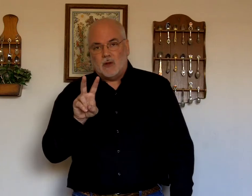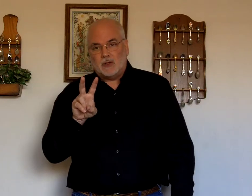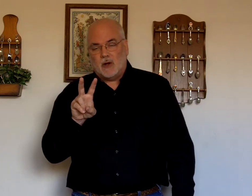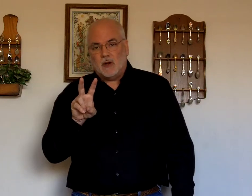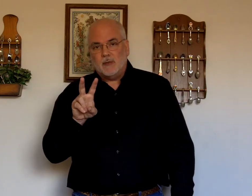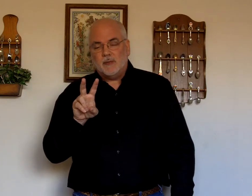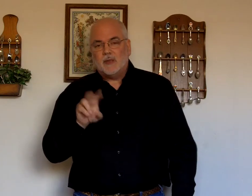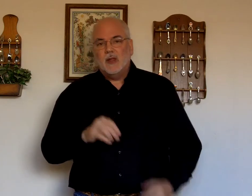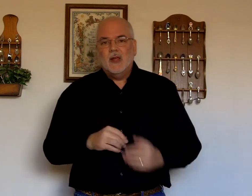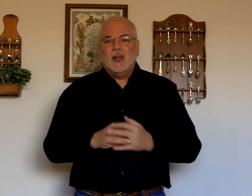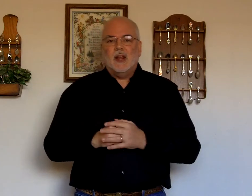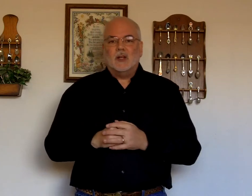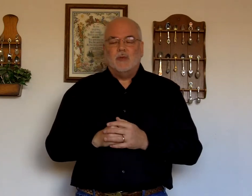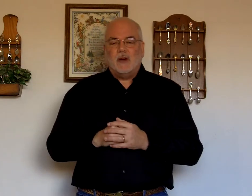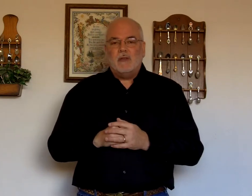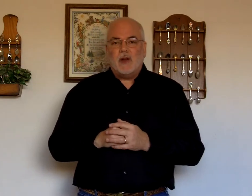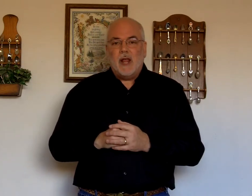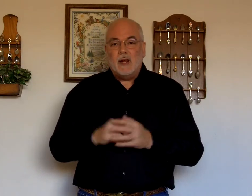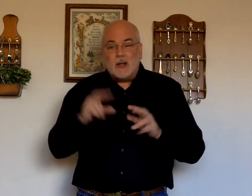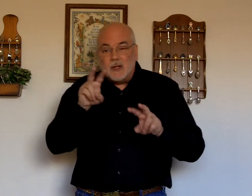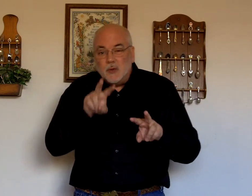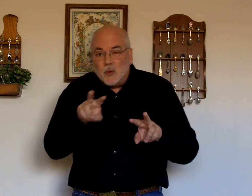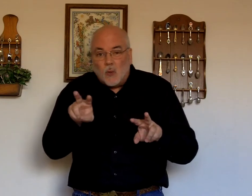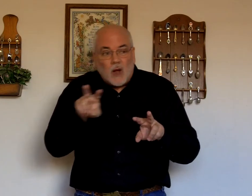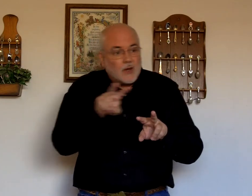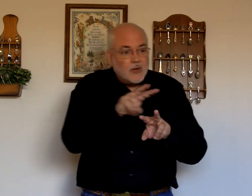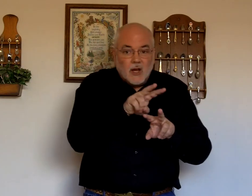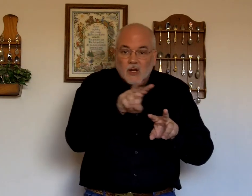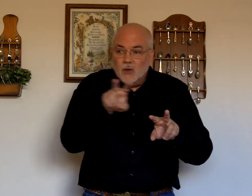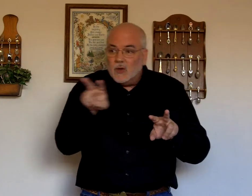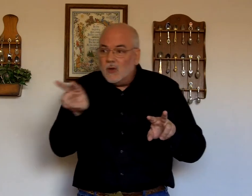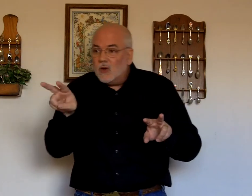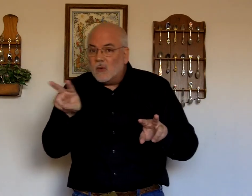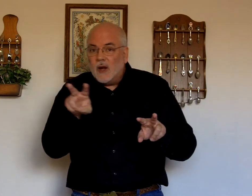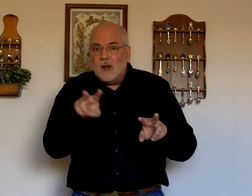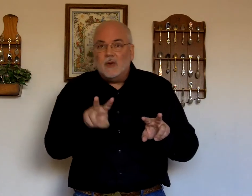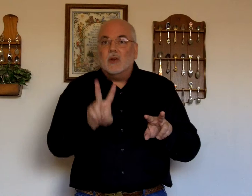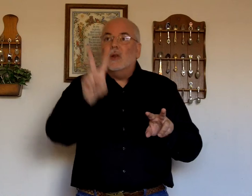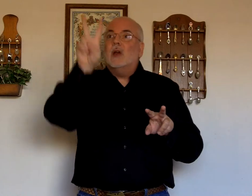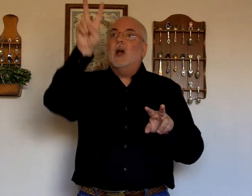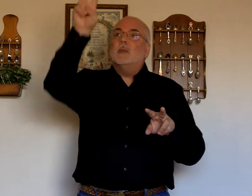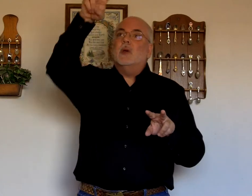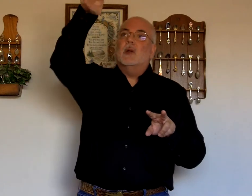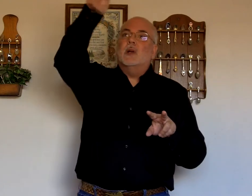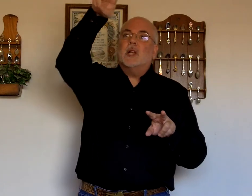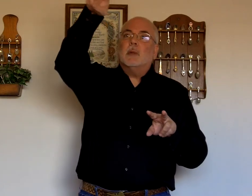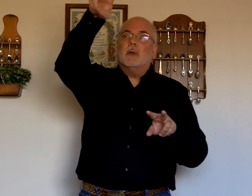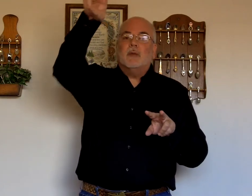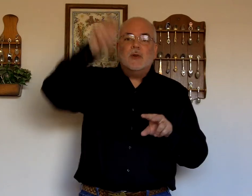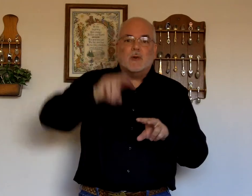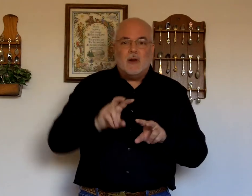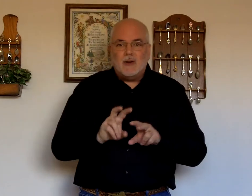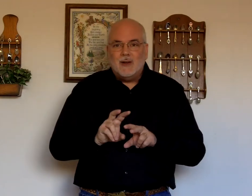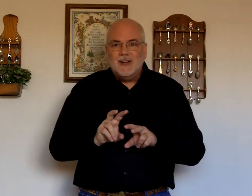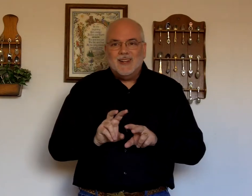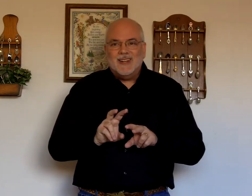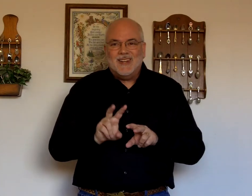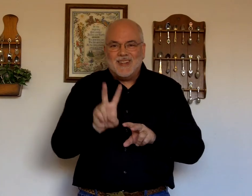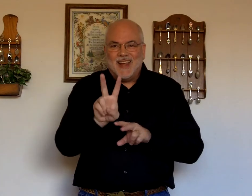are. And that's very. Very handy. Because you can watch. You can look around. You can look up. You can look on top of the refrigerator. Okay?